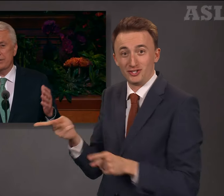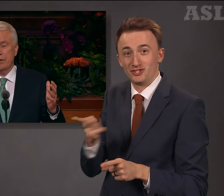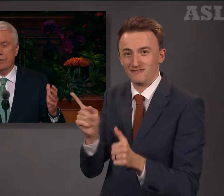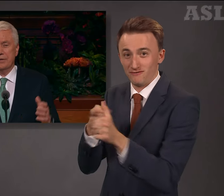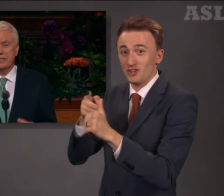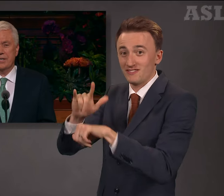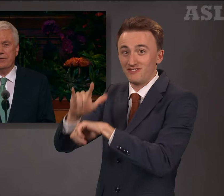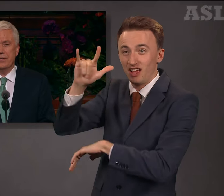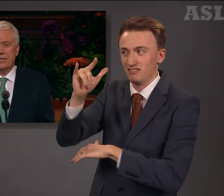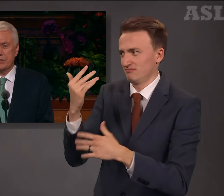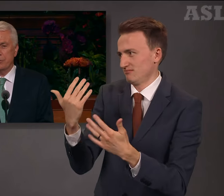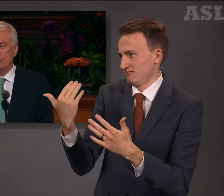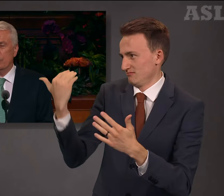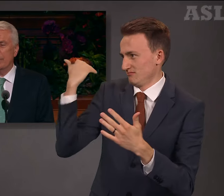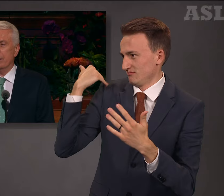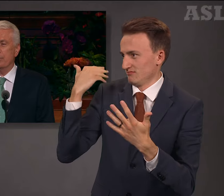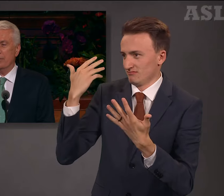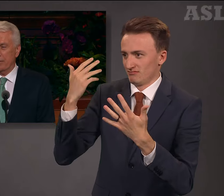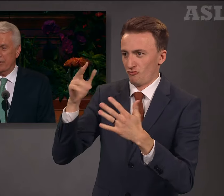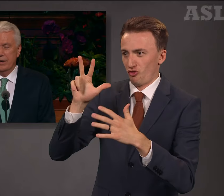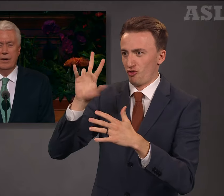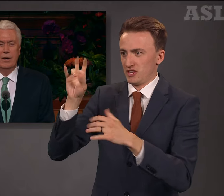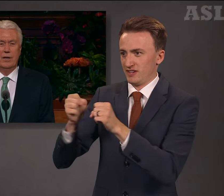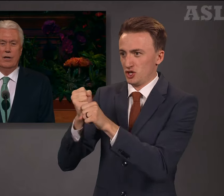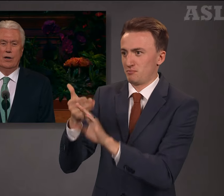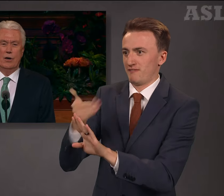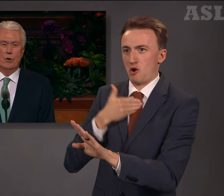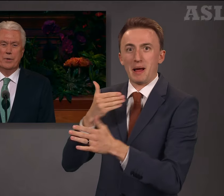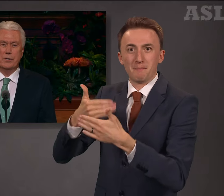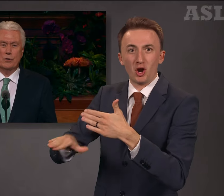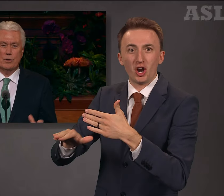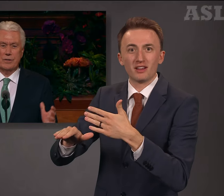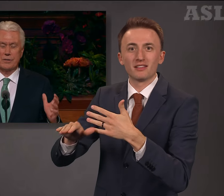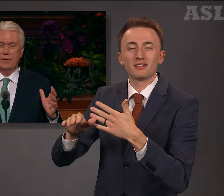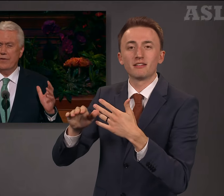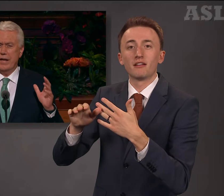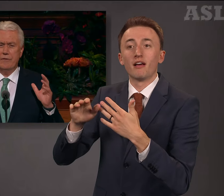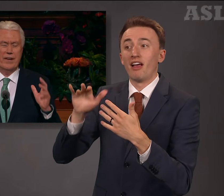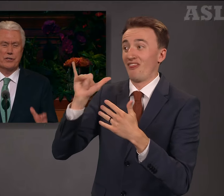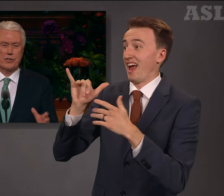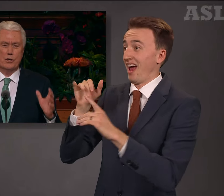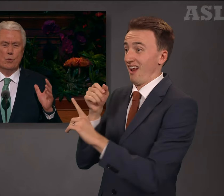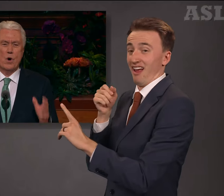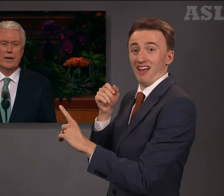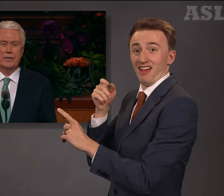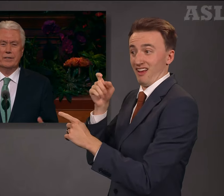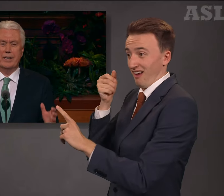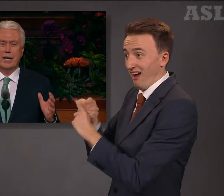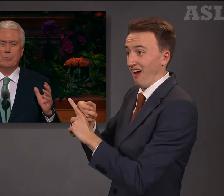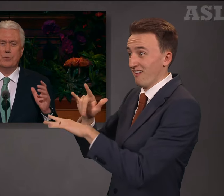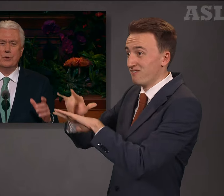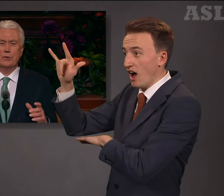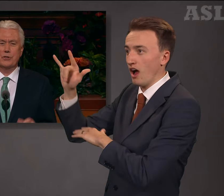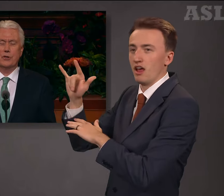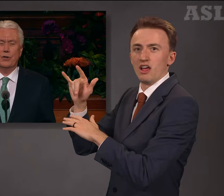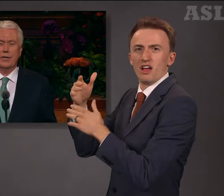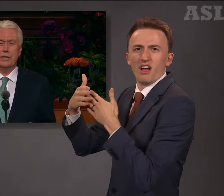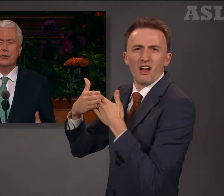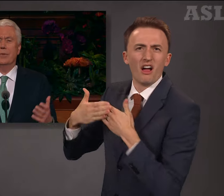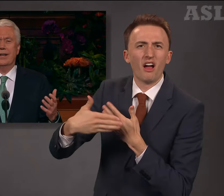37 years before my birth, opened doors of adventure, wonder, and pure joy into my